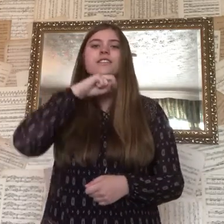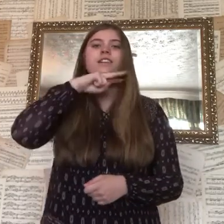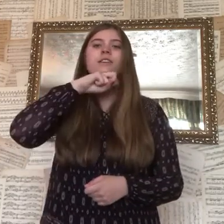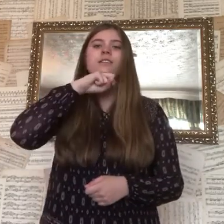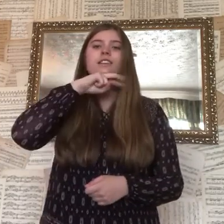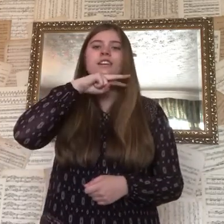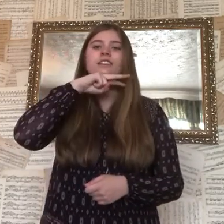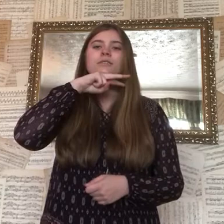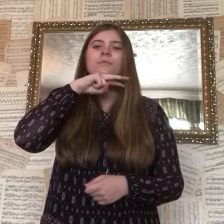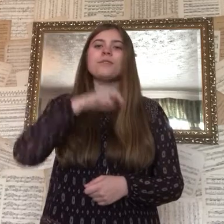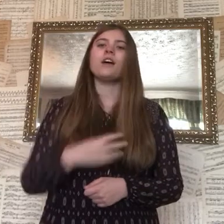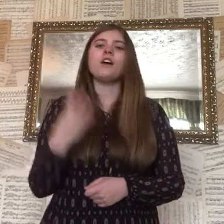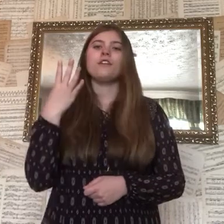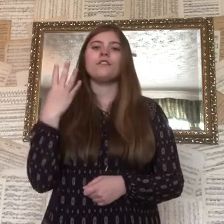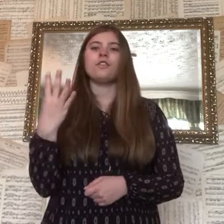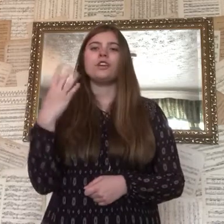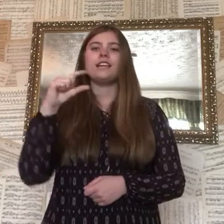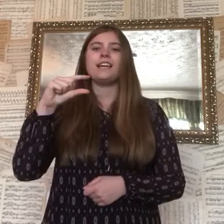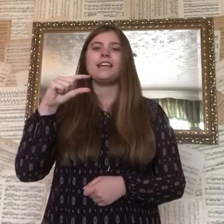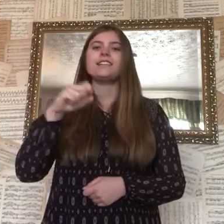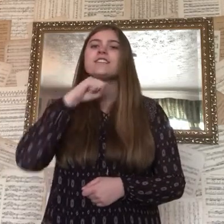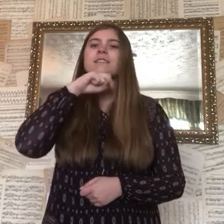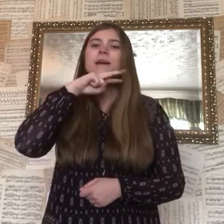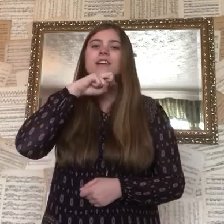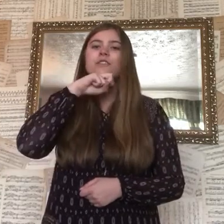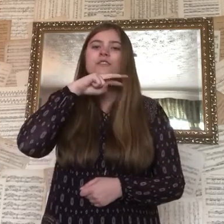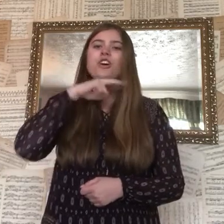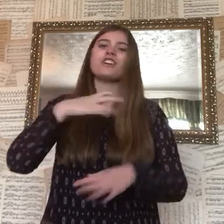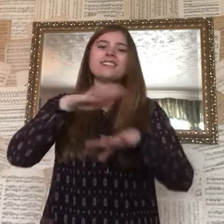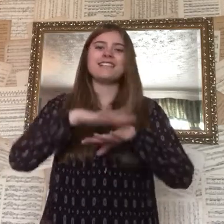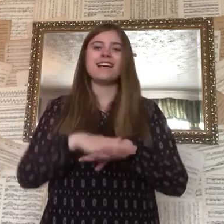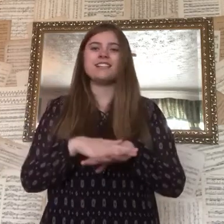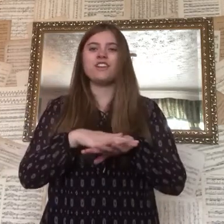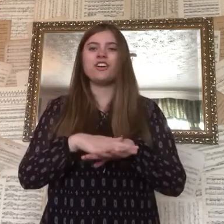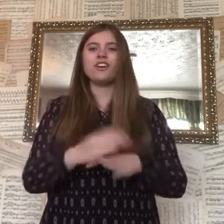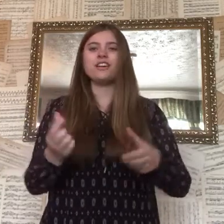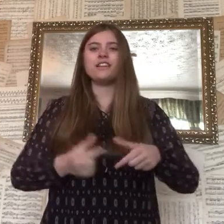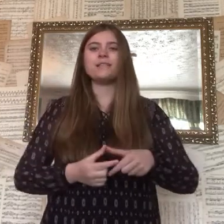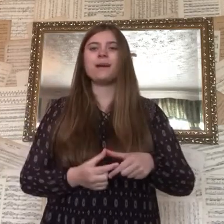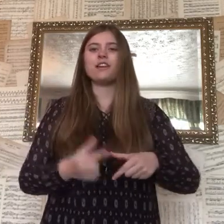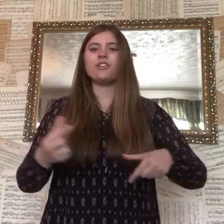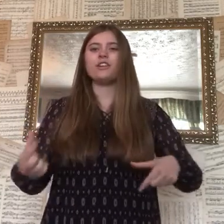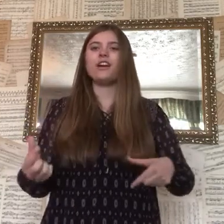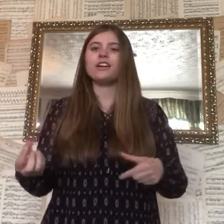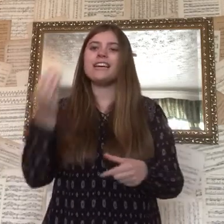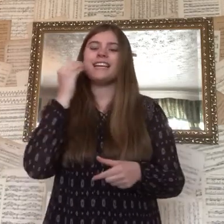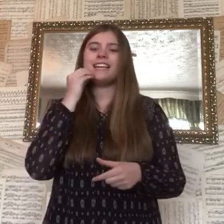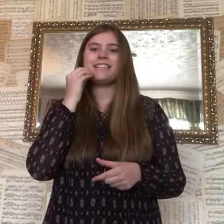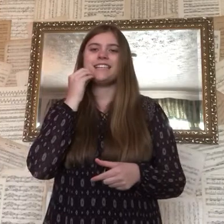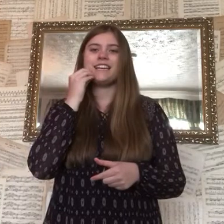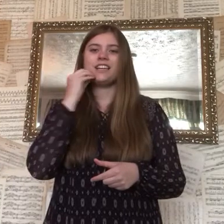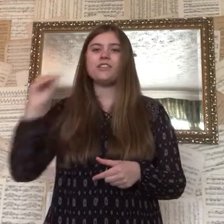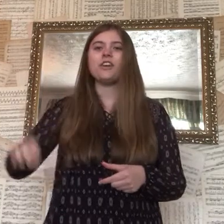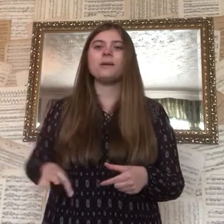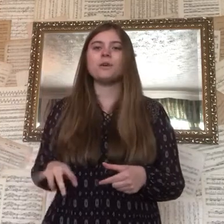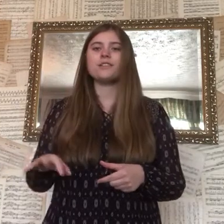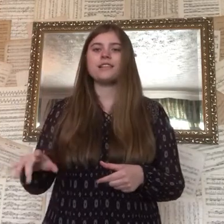Yum yum! Four little speckled frogs sat on a speckled log eating the most